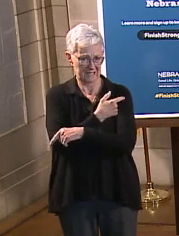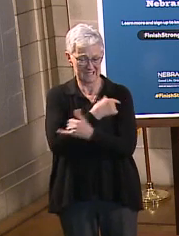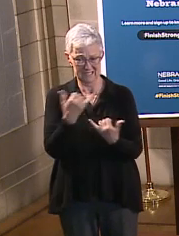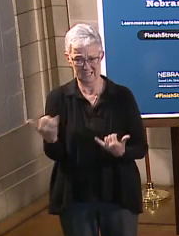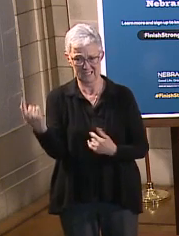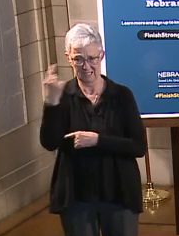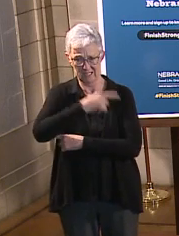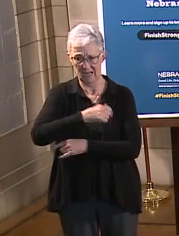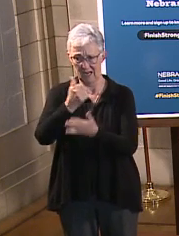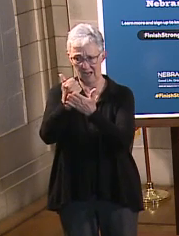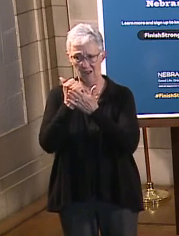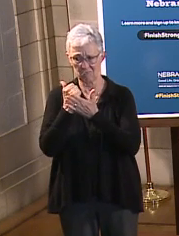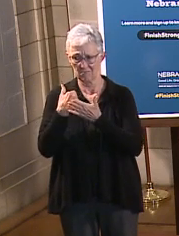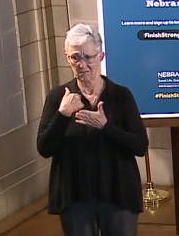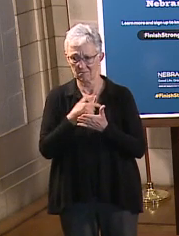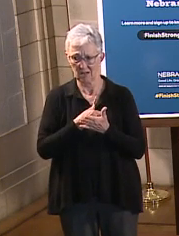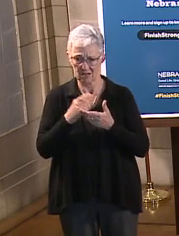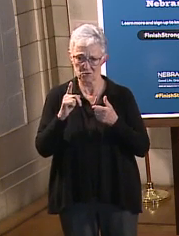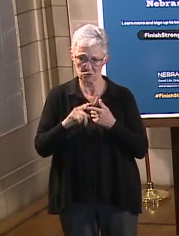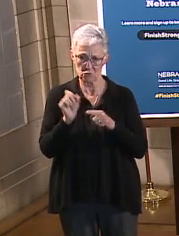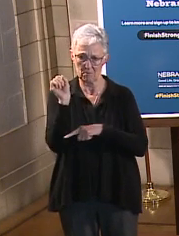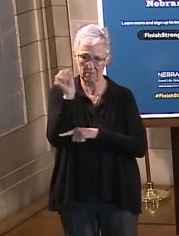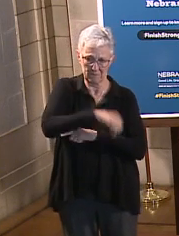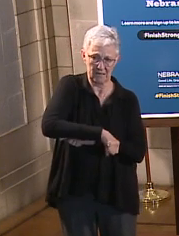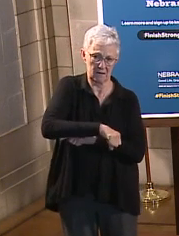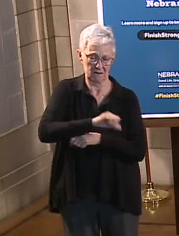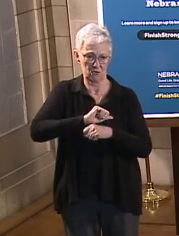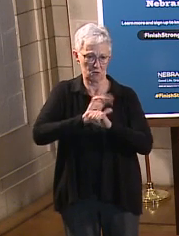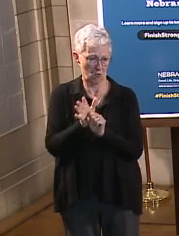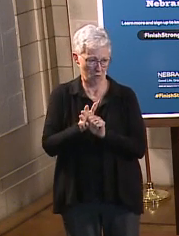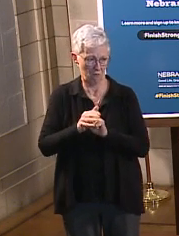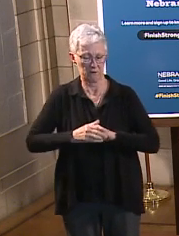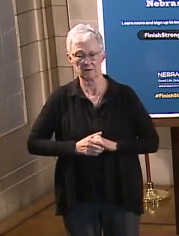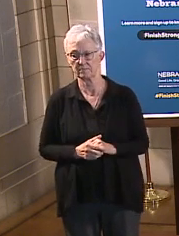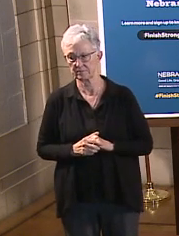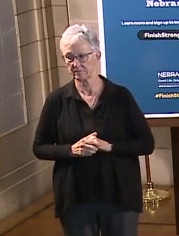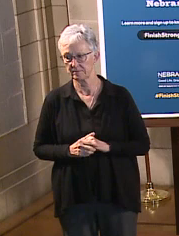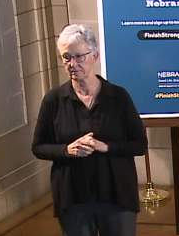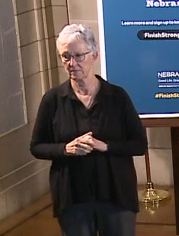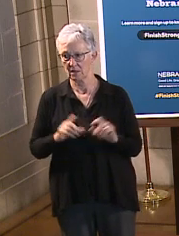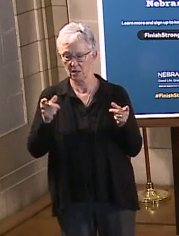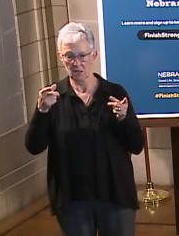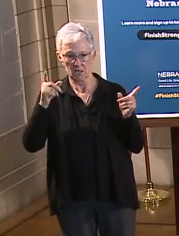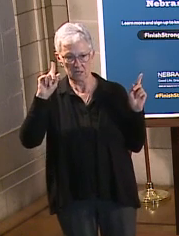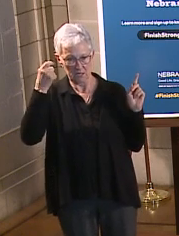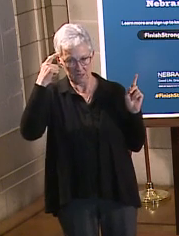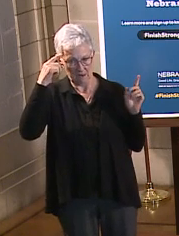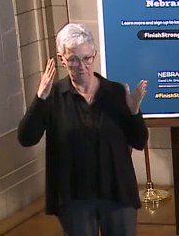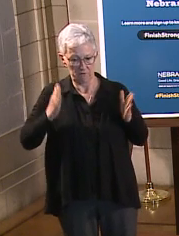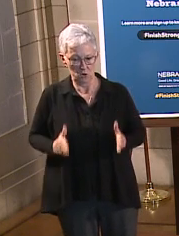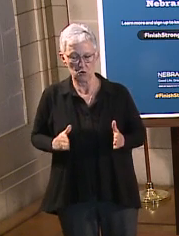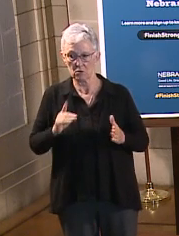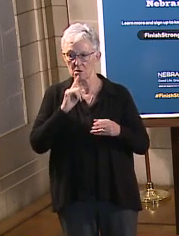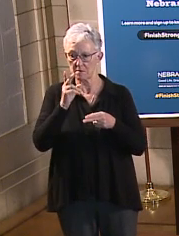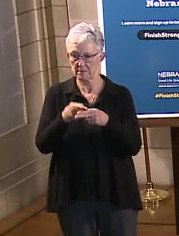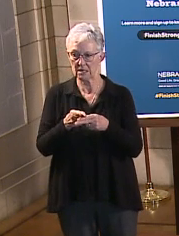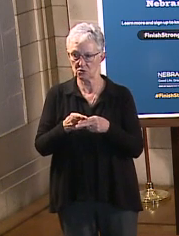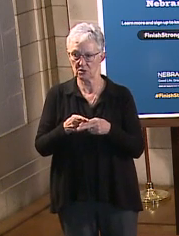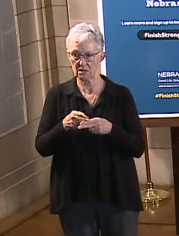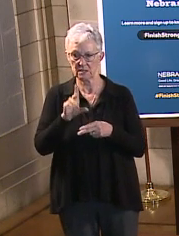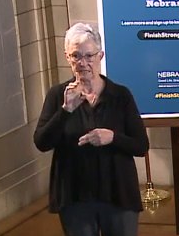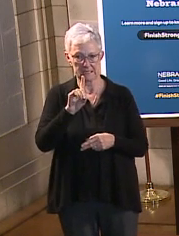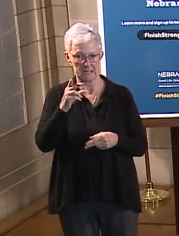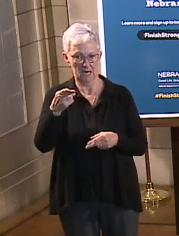Additionally, the governor had mentioned about the directed health measures. For those, the CDC did